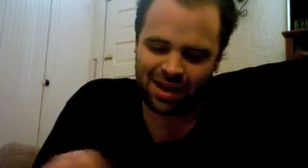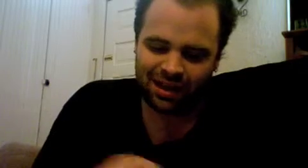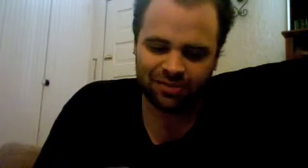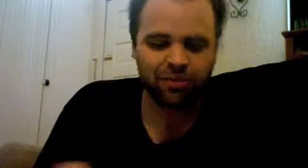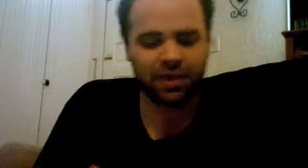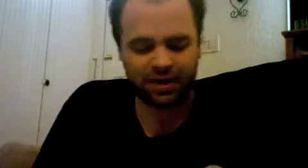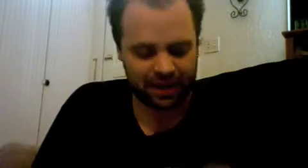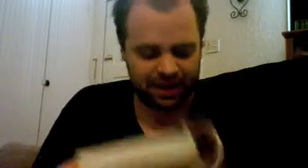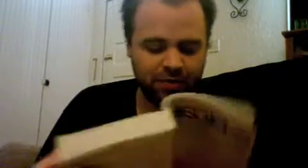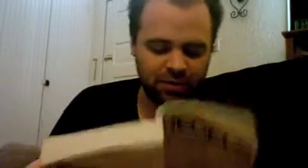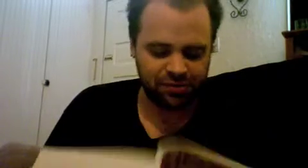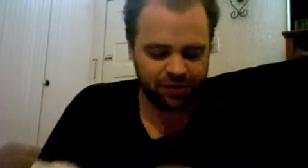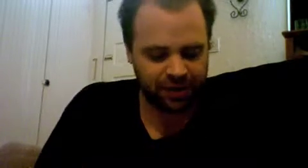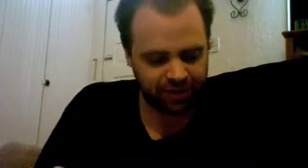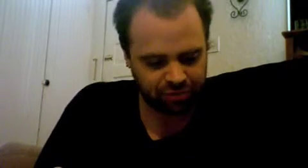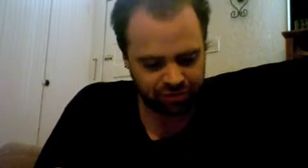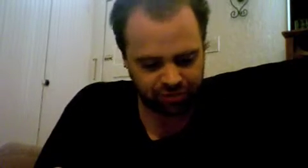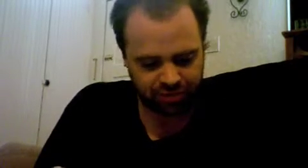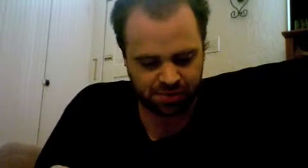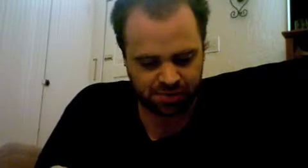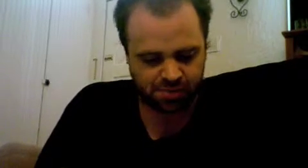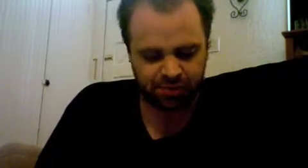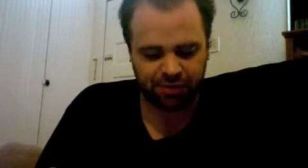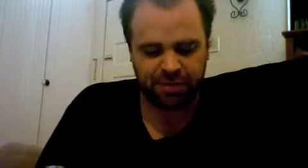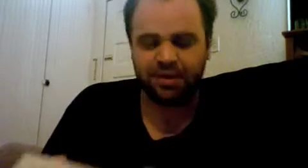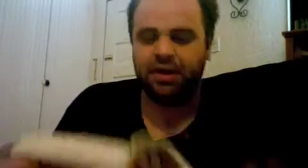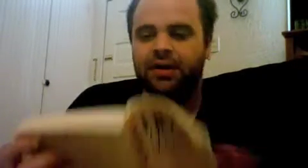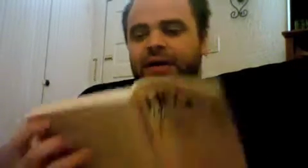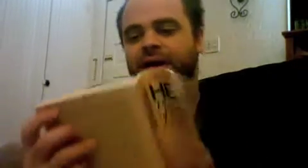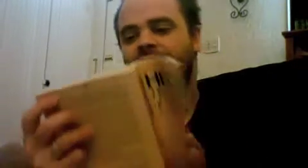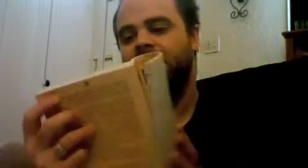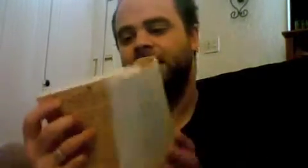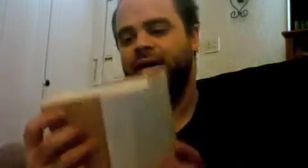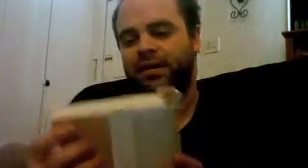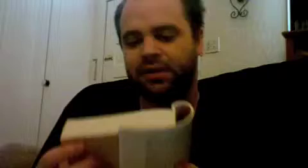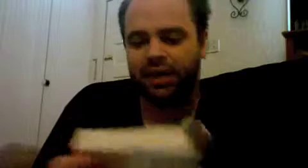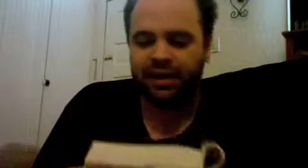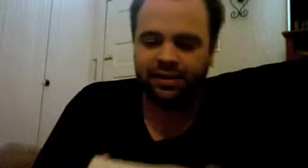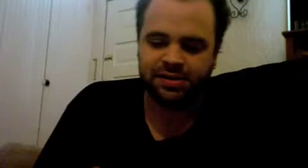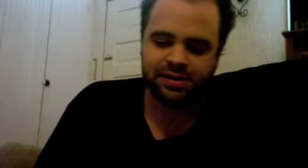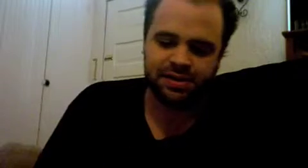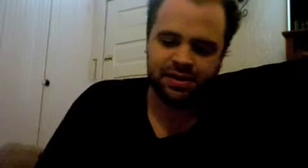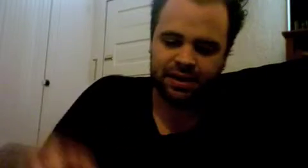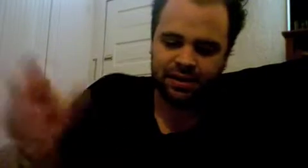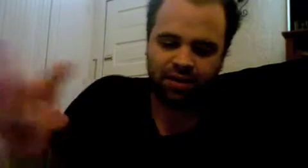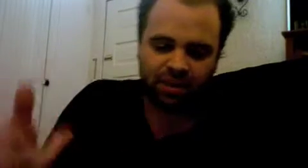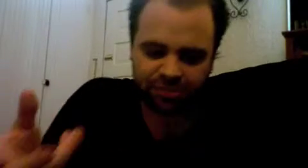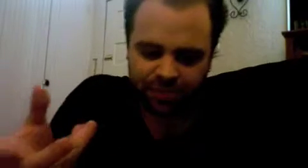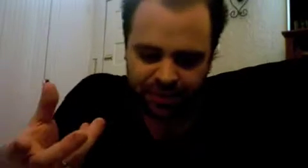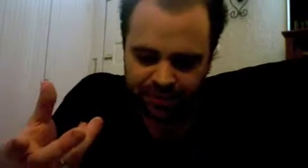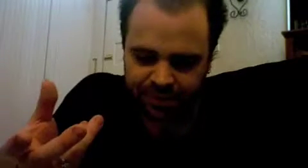so then Hegel goes on after talking briefly about God and he talks about